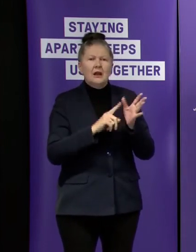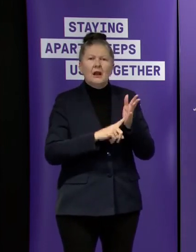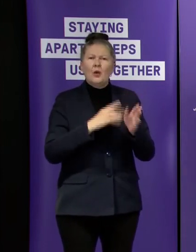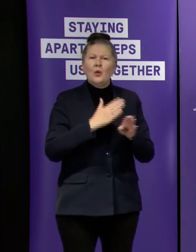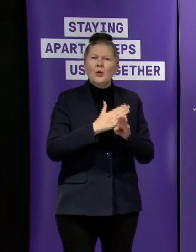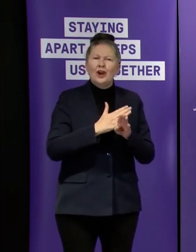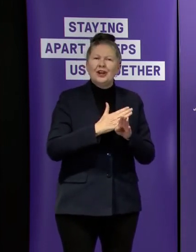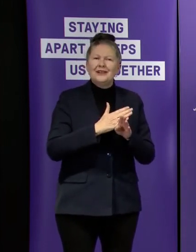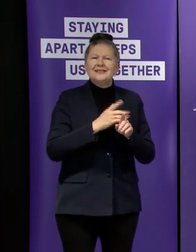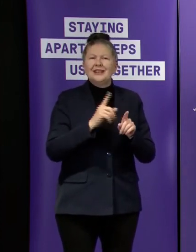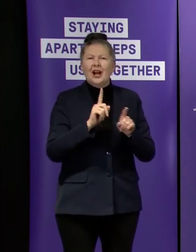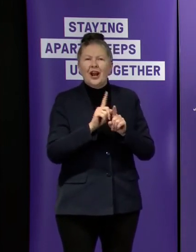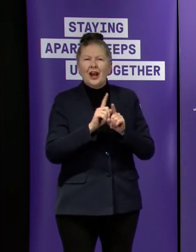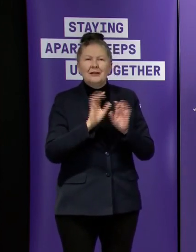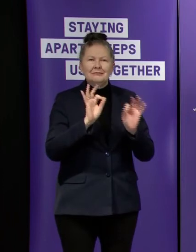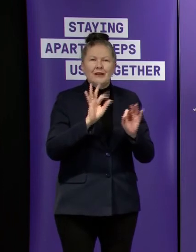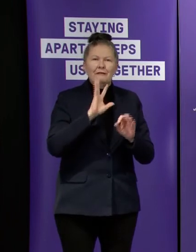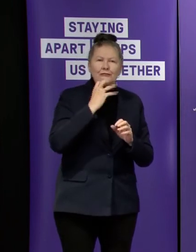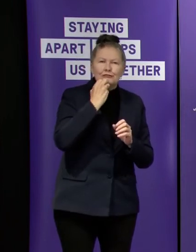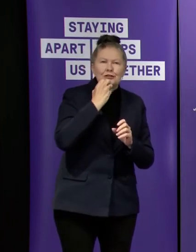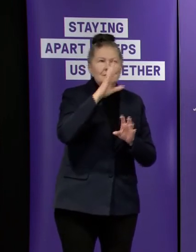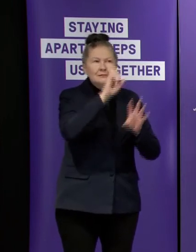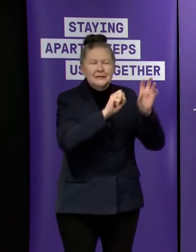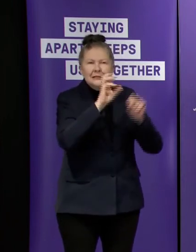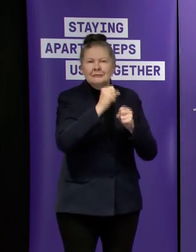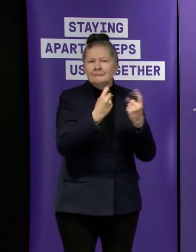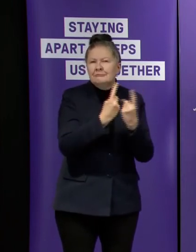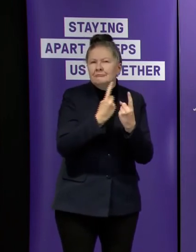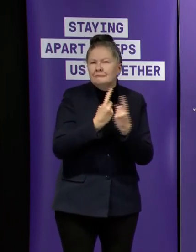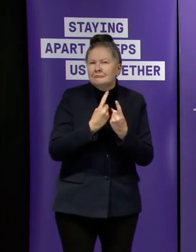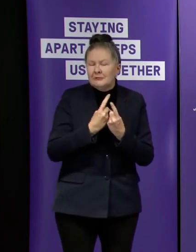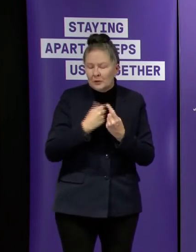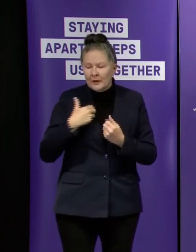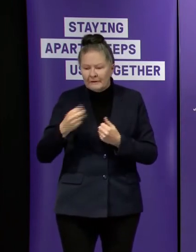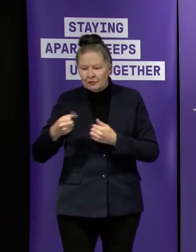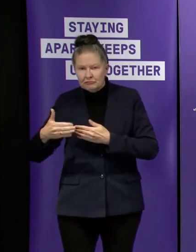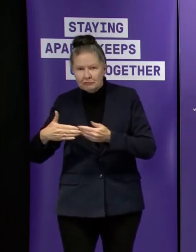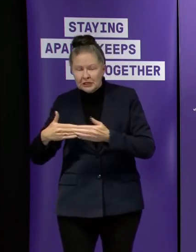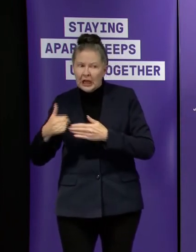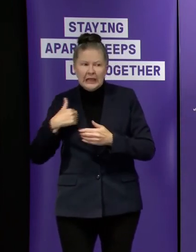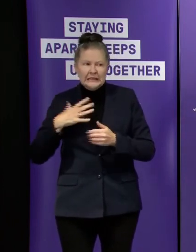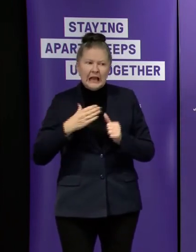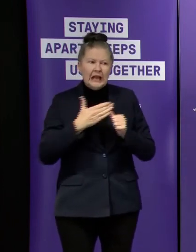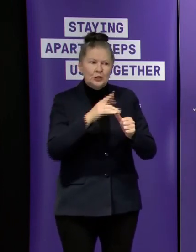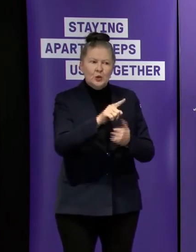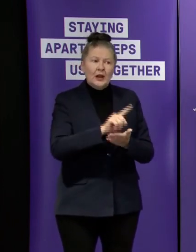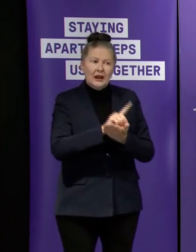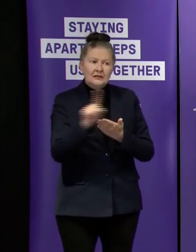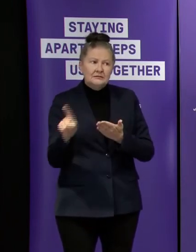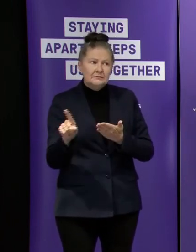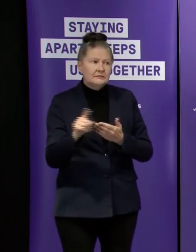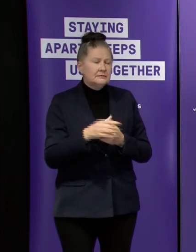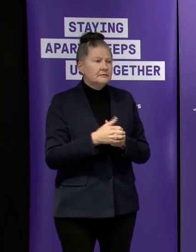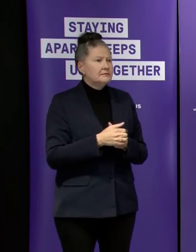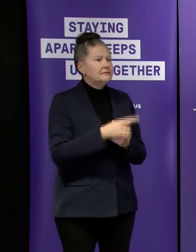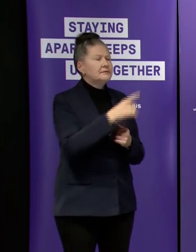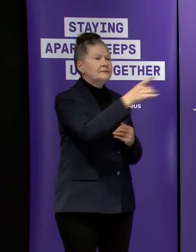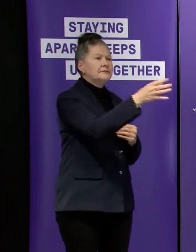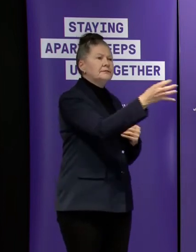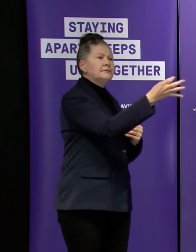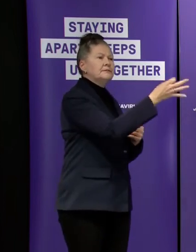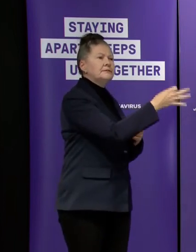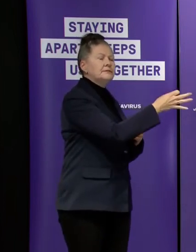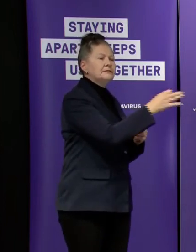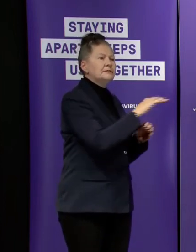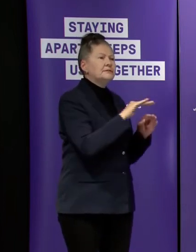now but a conversation at national cabinet about i know there are some arrangements we've put in place probably best if i come back to you on that one in terms of contact tracing there's